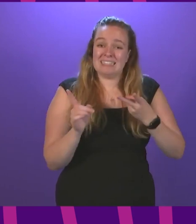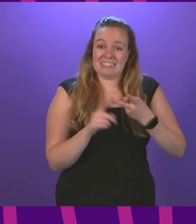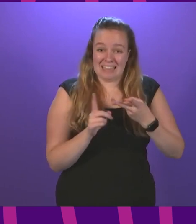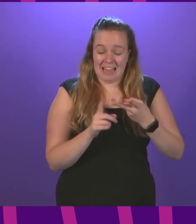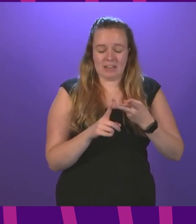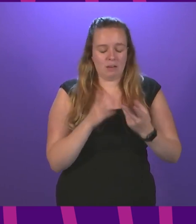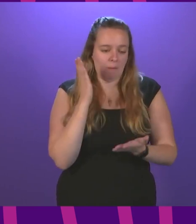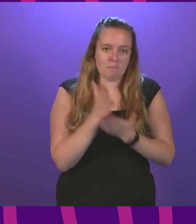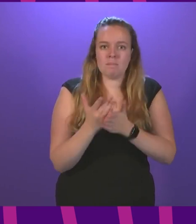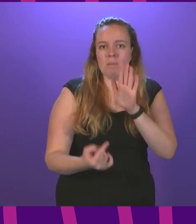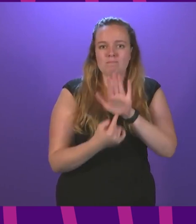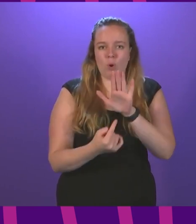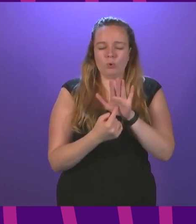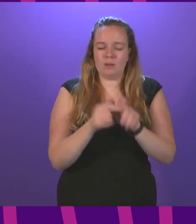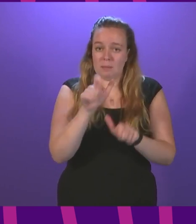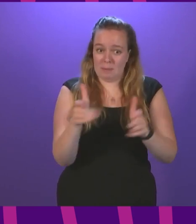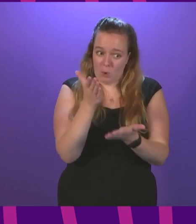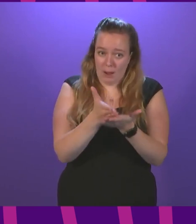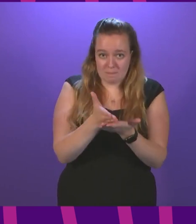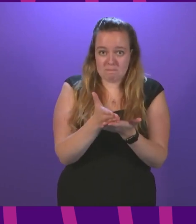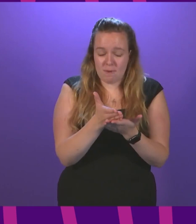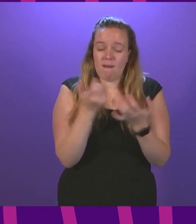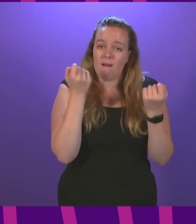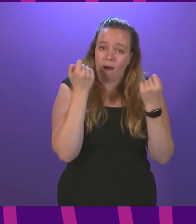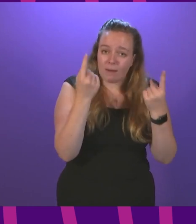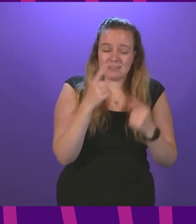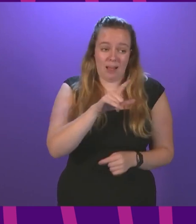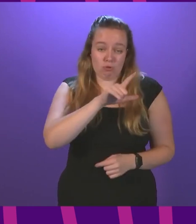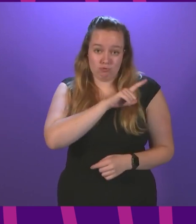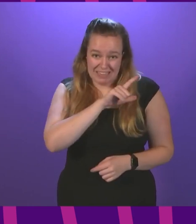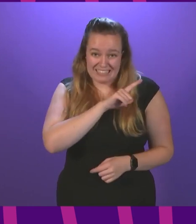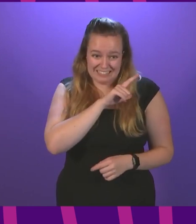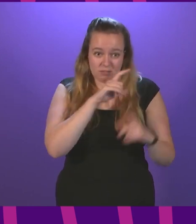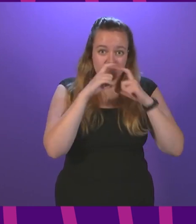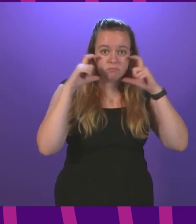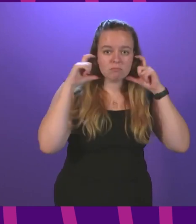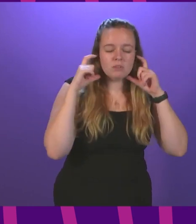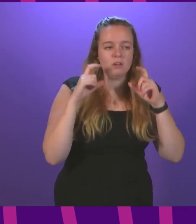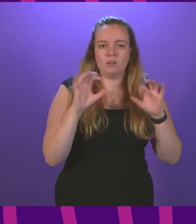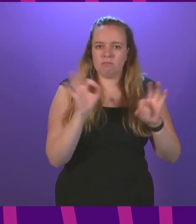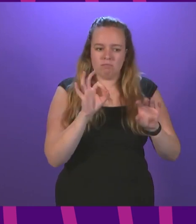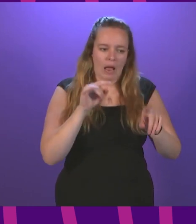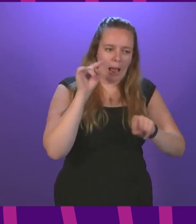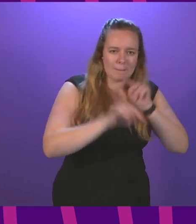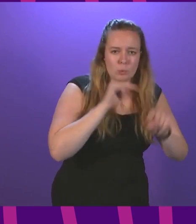it's absolutely vital that people do that and understand the reasons to do that and don't in any way abuse staff who are working in the